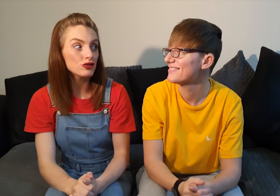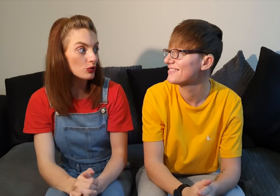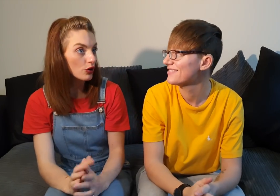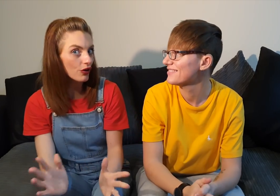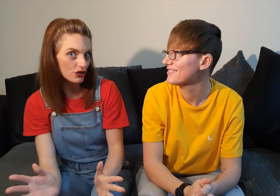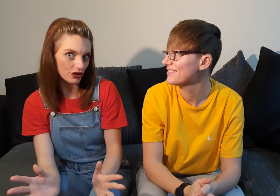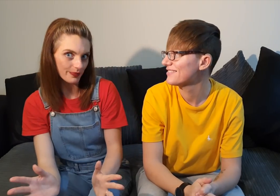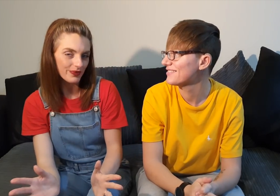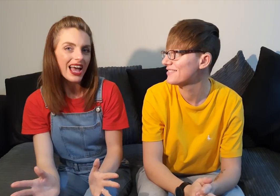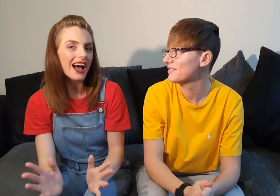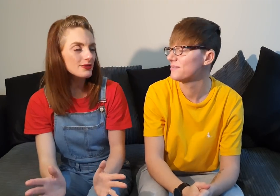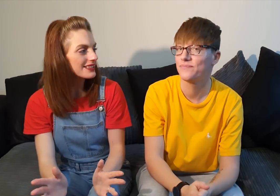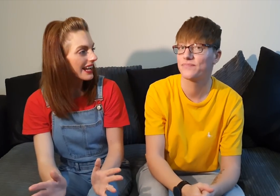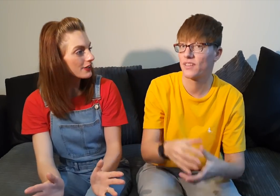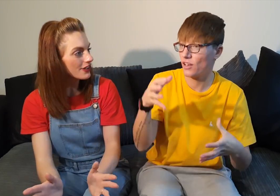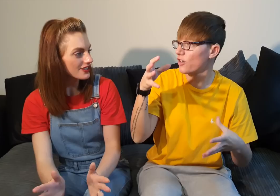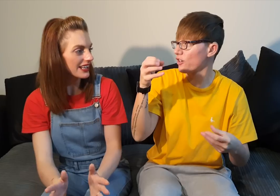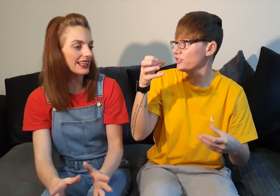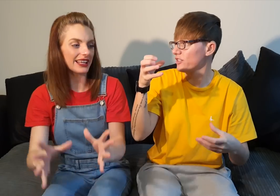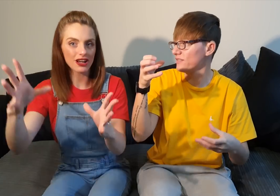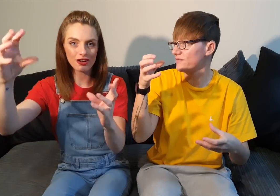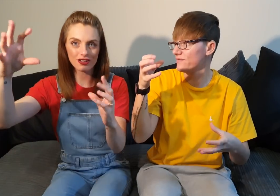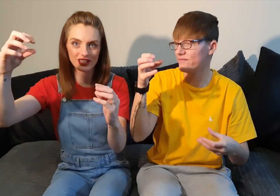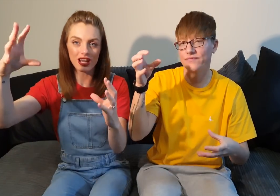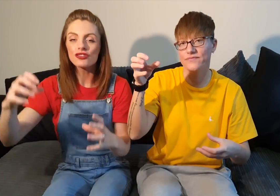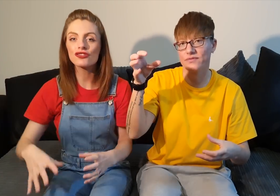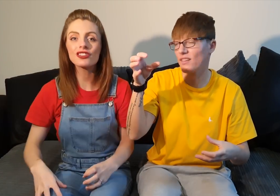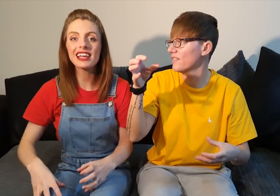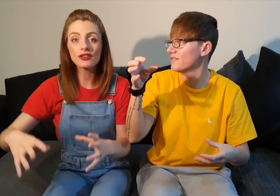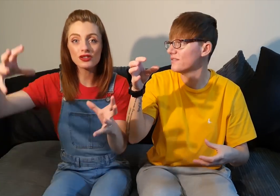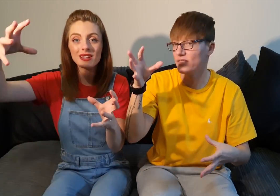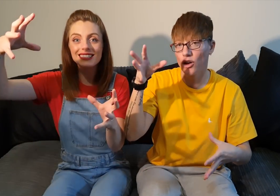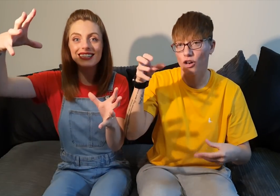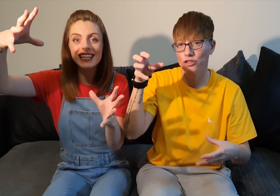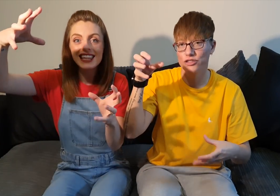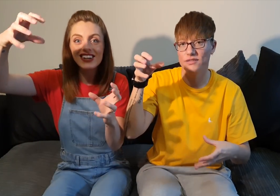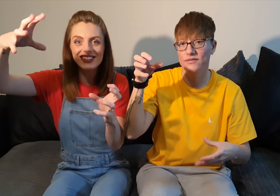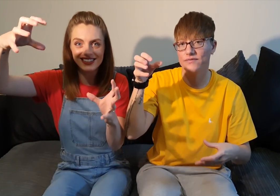to cushion how do we sign cushion kellyanne cushion so just like you're squeezing the cushion